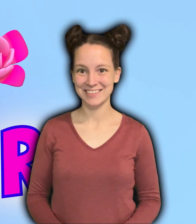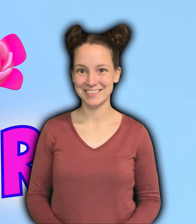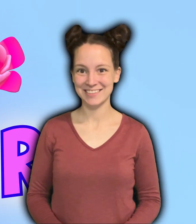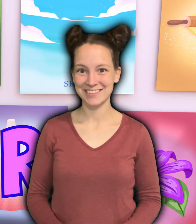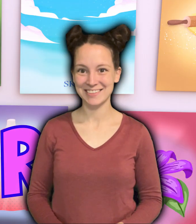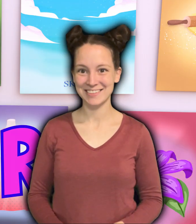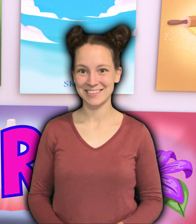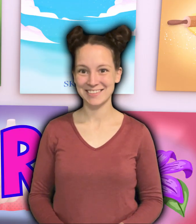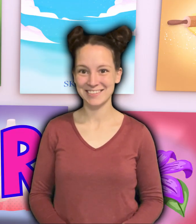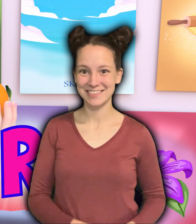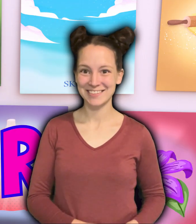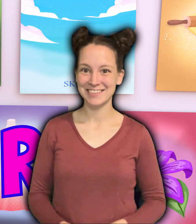Colors